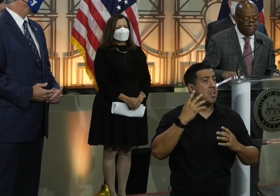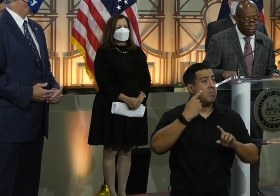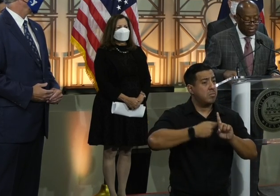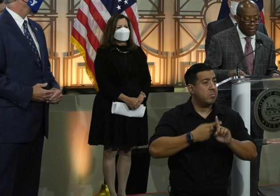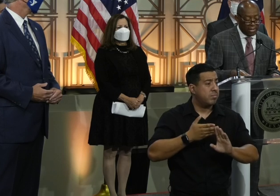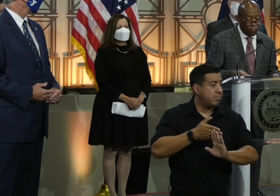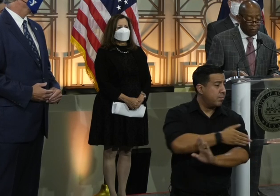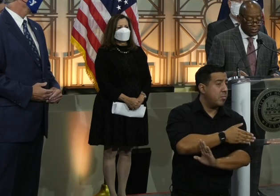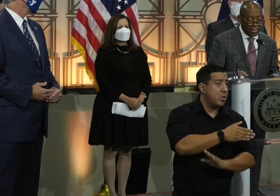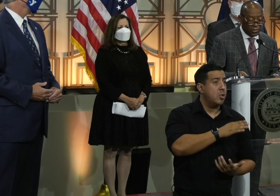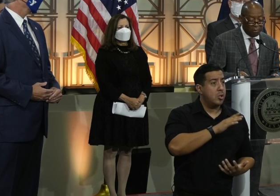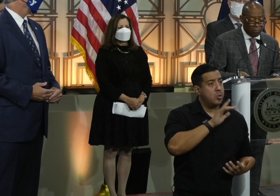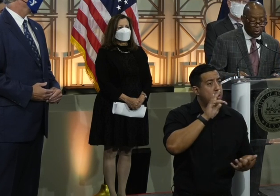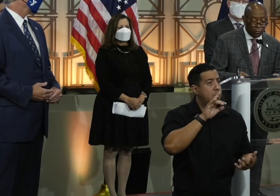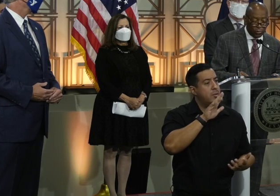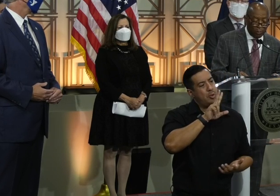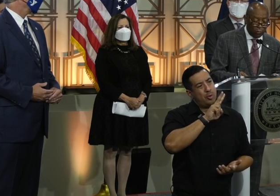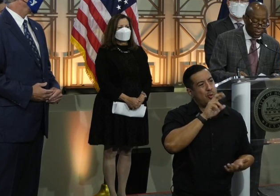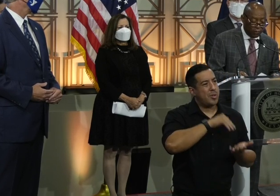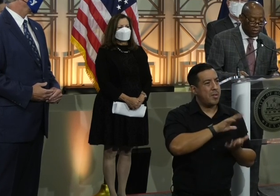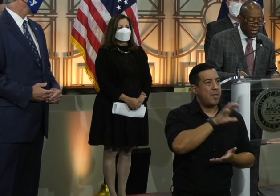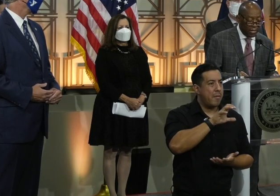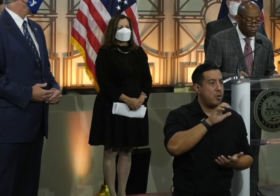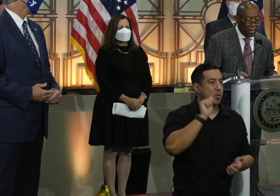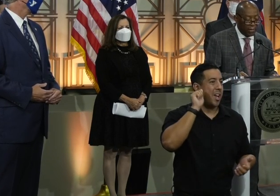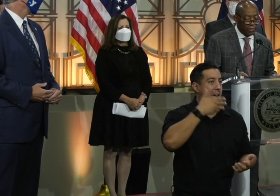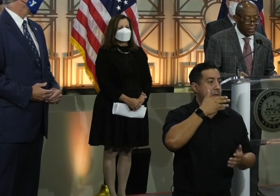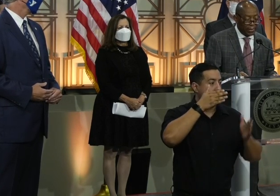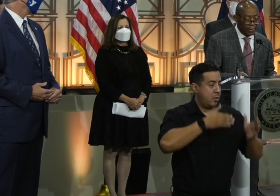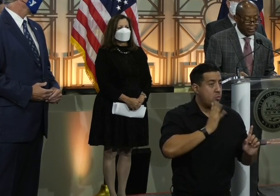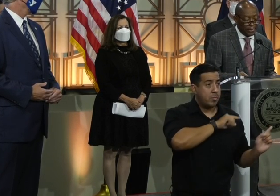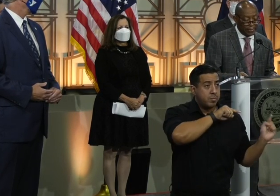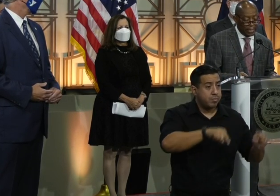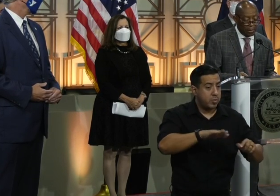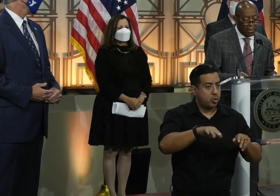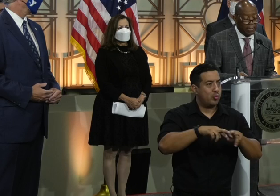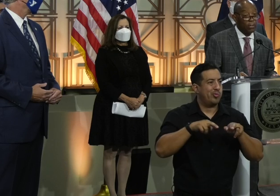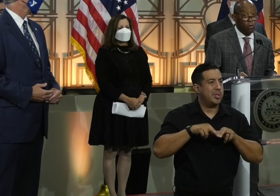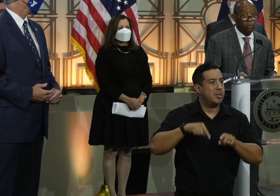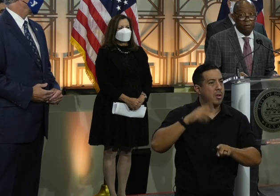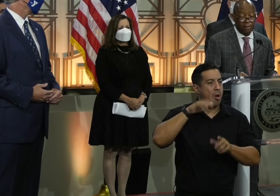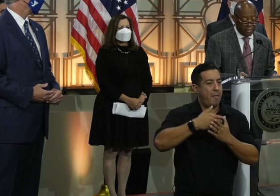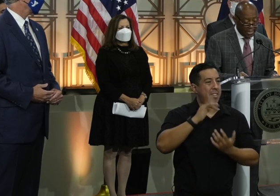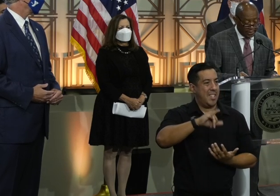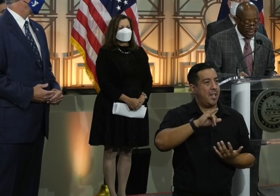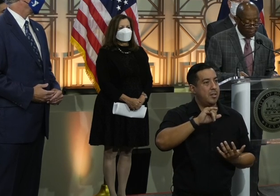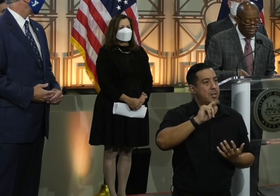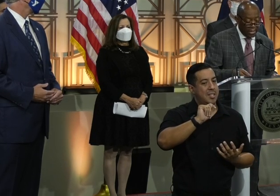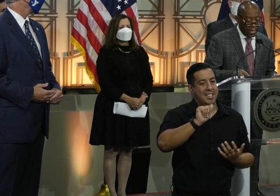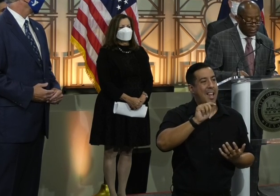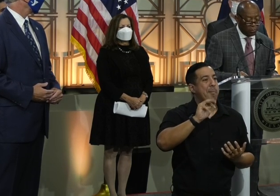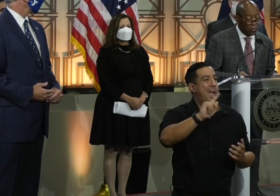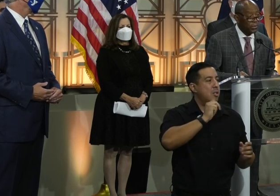2,500 Afghan refugees have been brought to our region in the wake of the sudden Taliban takeover of Afghanistan.